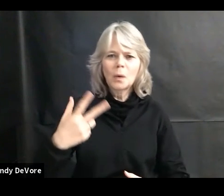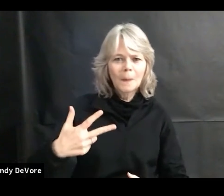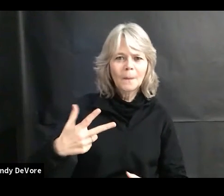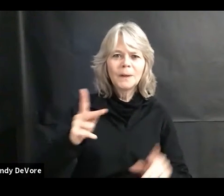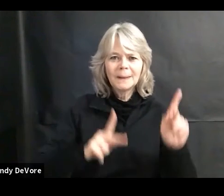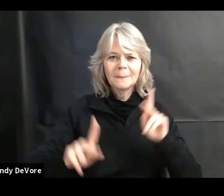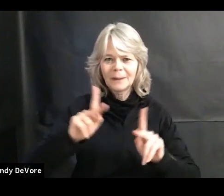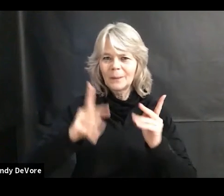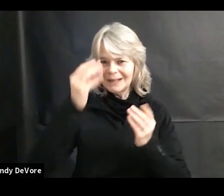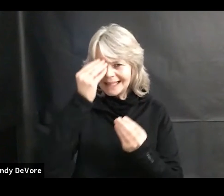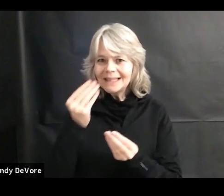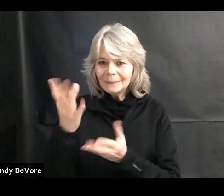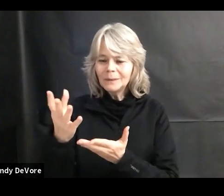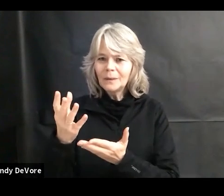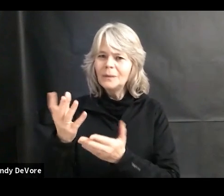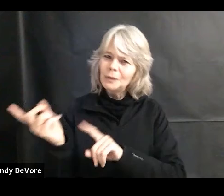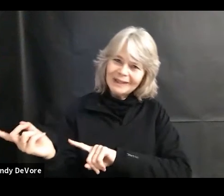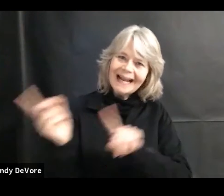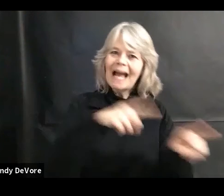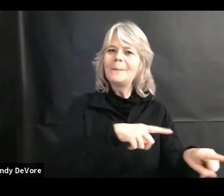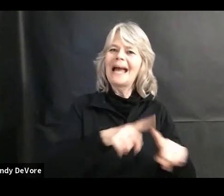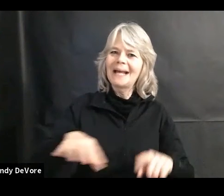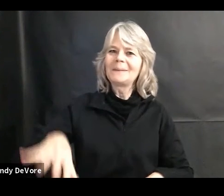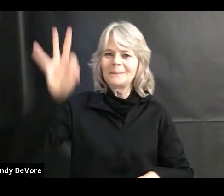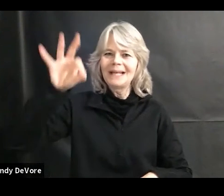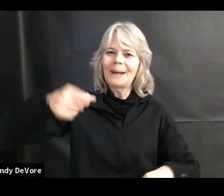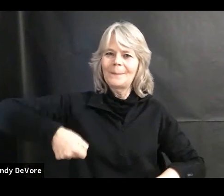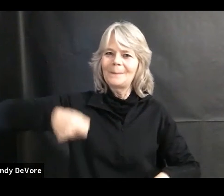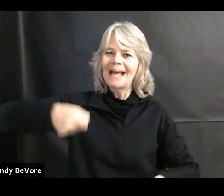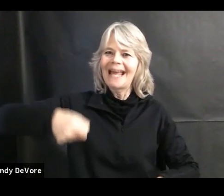to go and pick up their Advent bag next Sunday afternoon.